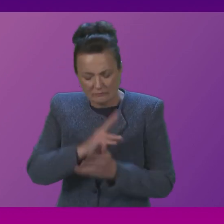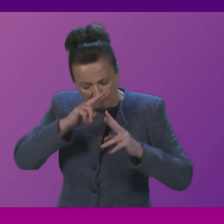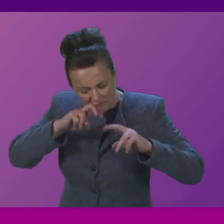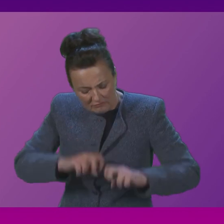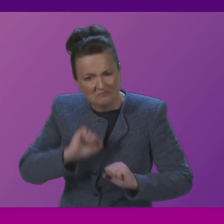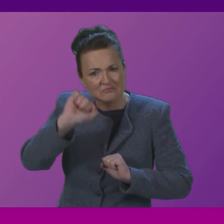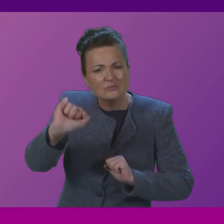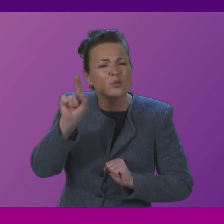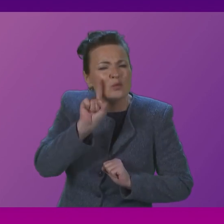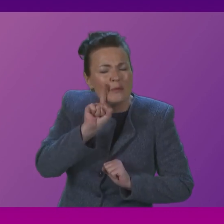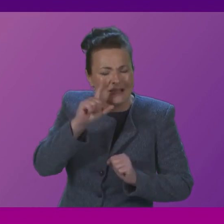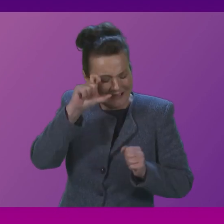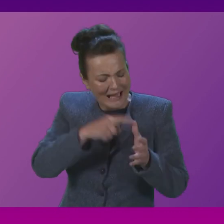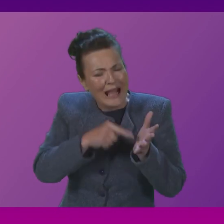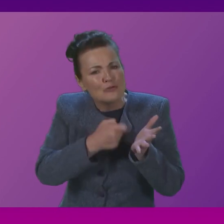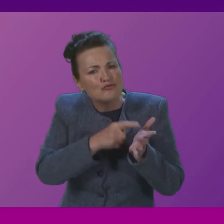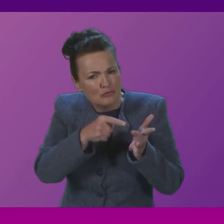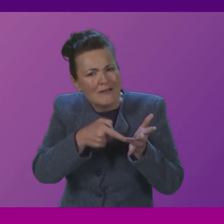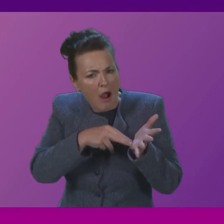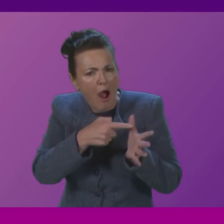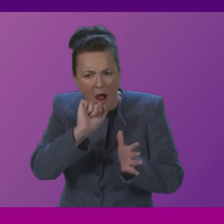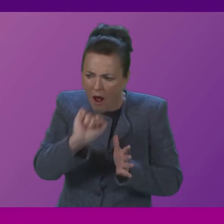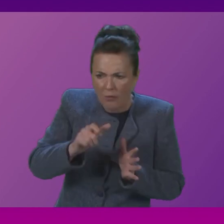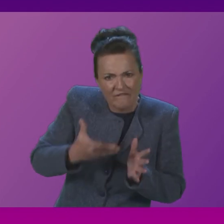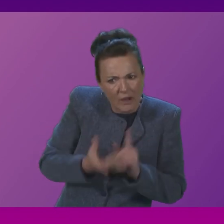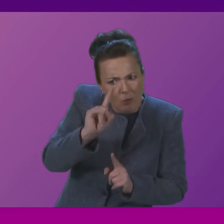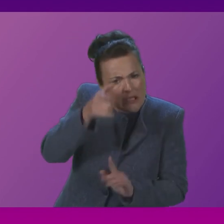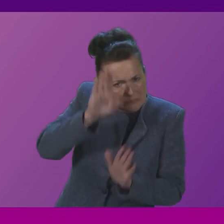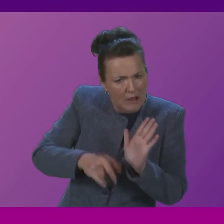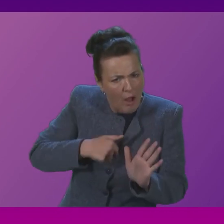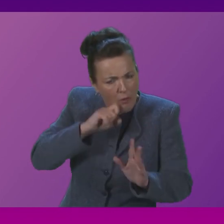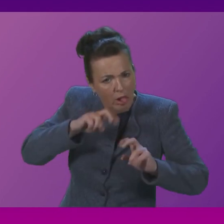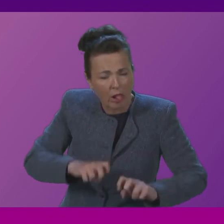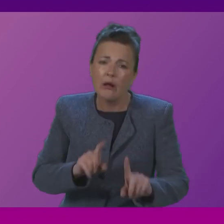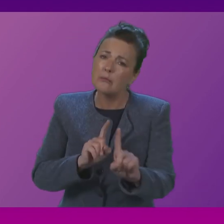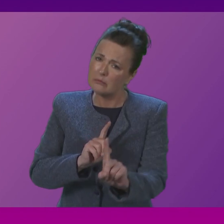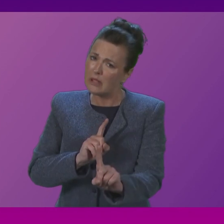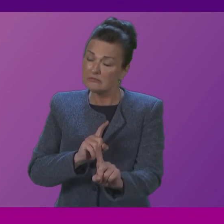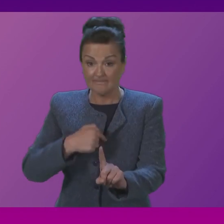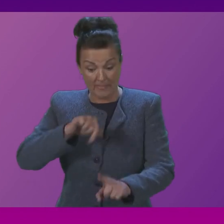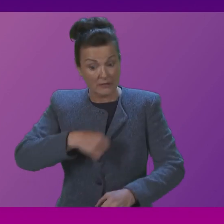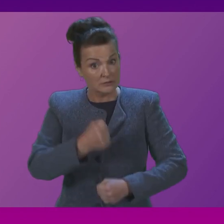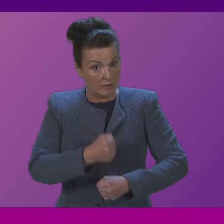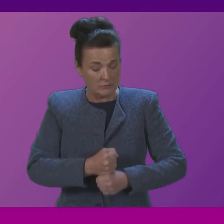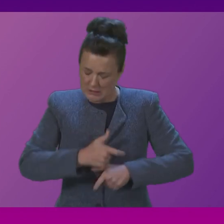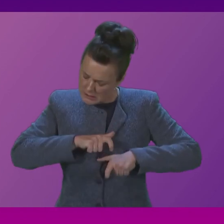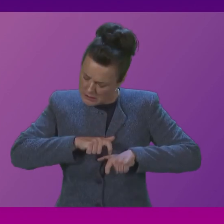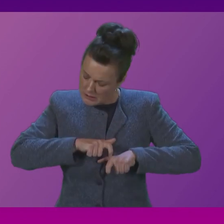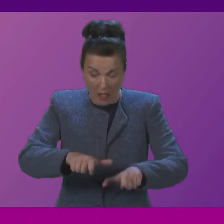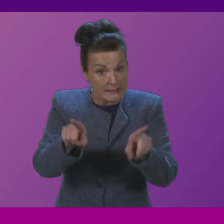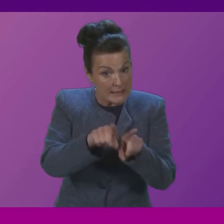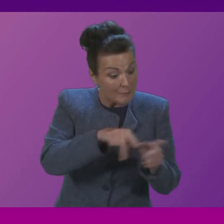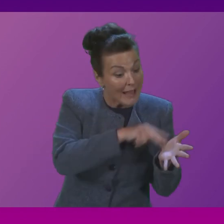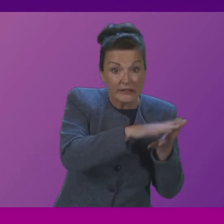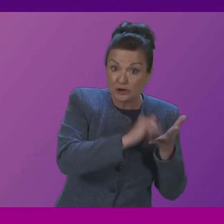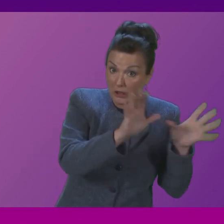and I will not say otherwise. However, this Government continues, as we do with Accident Emergency and the NHS